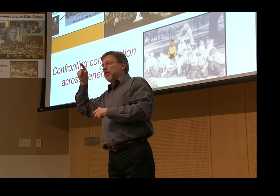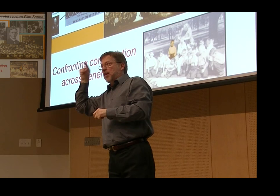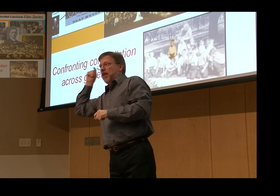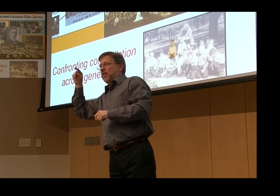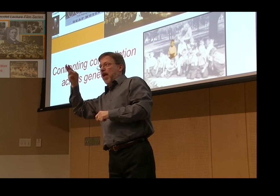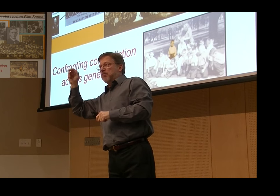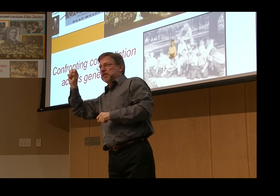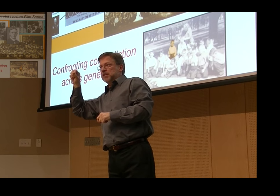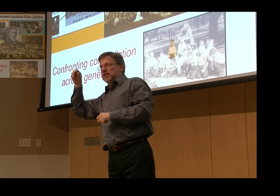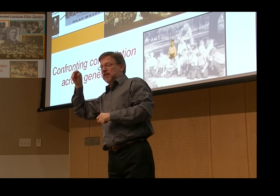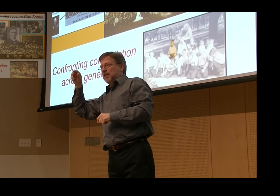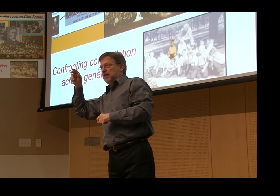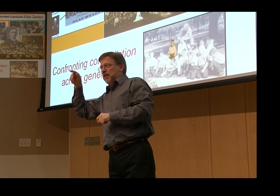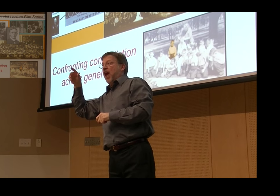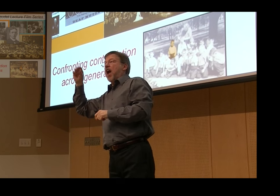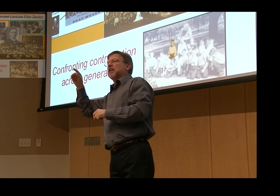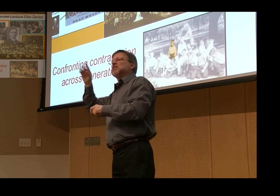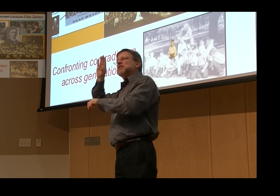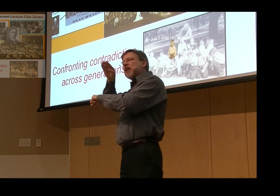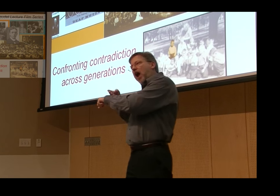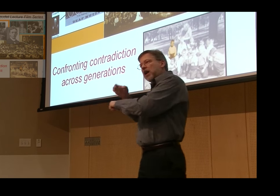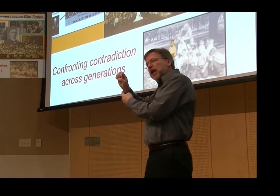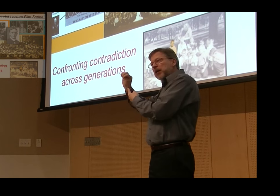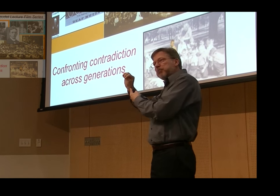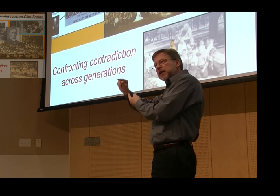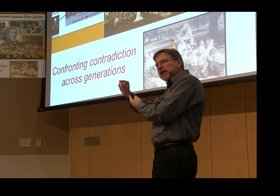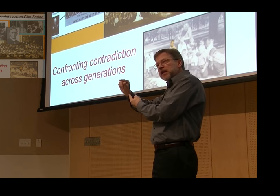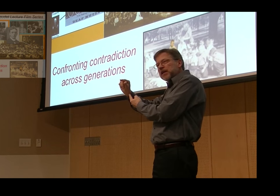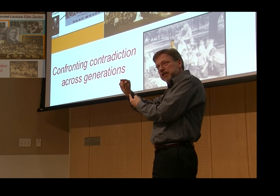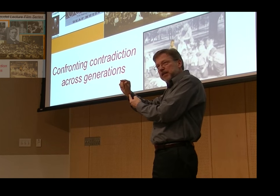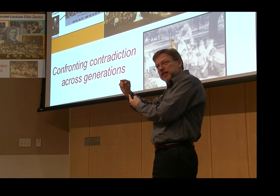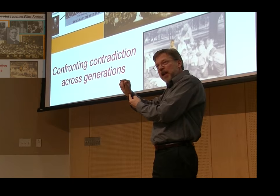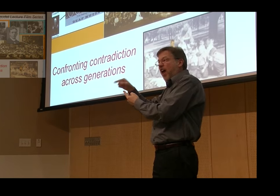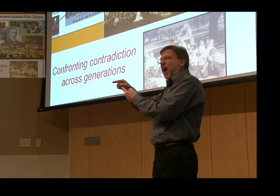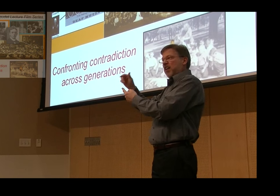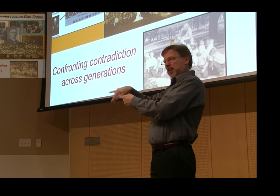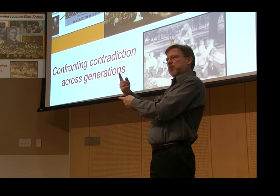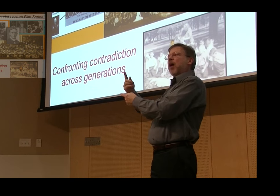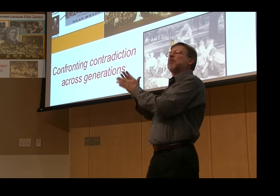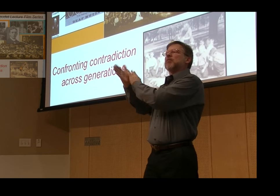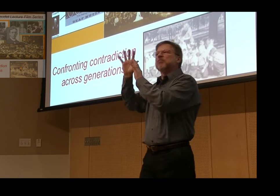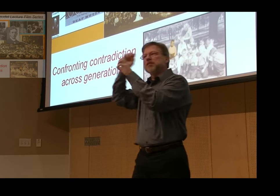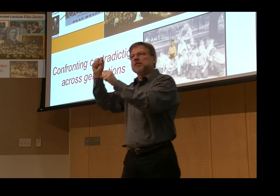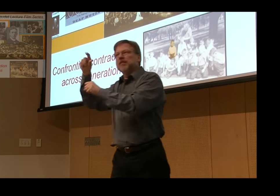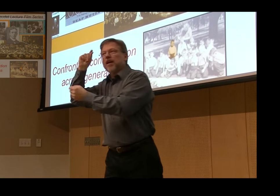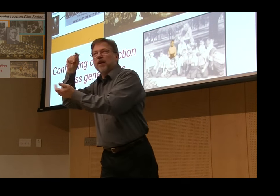We have other performers that actually recorded a play,